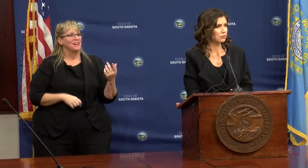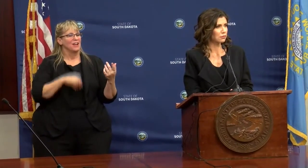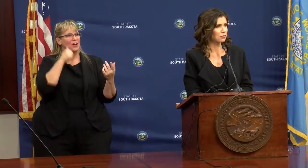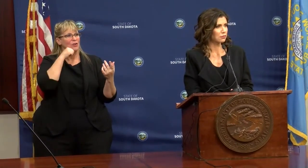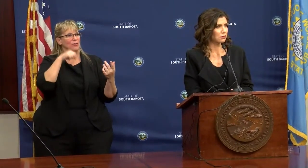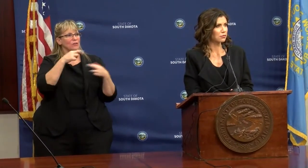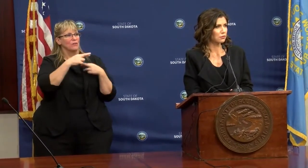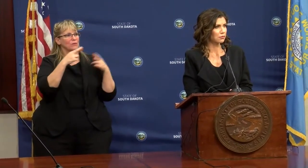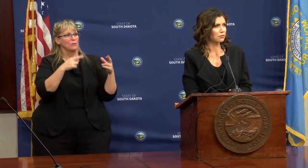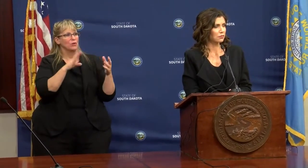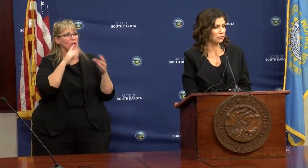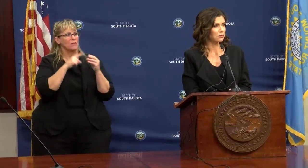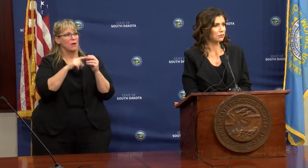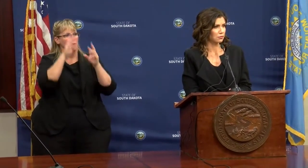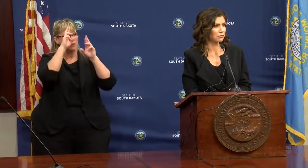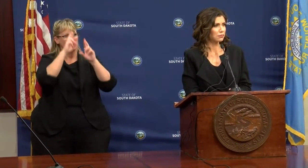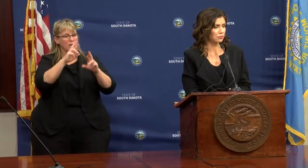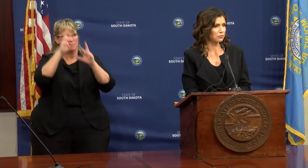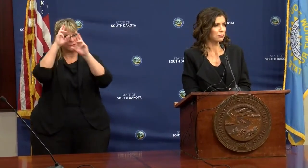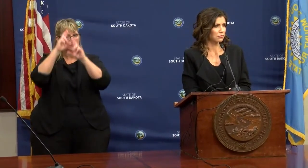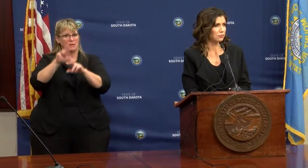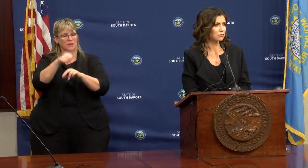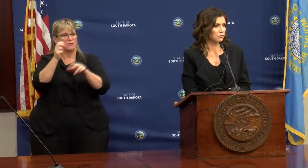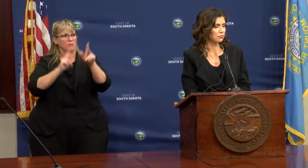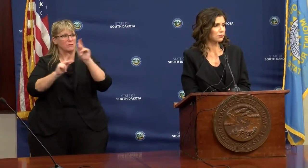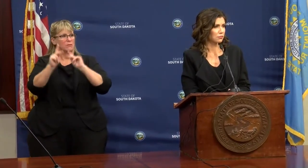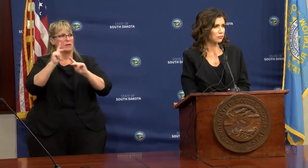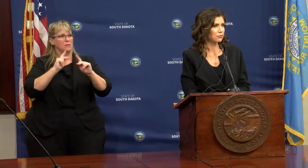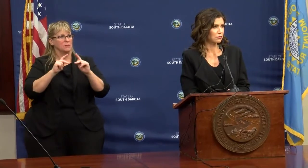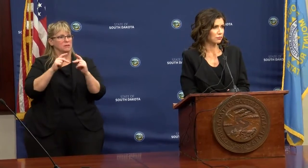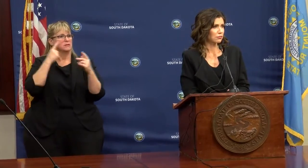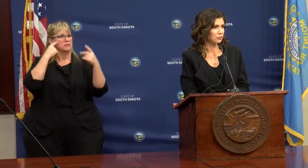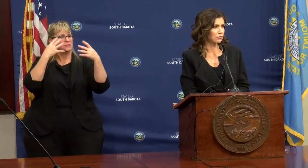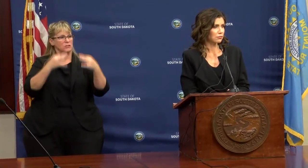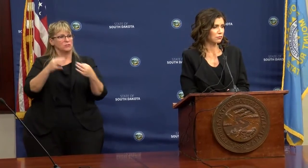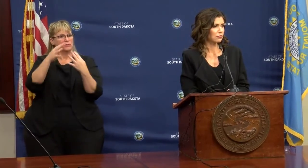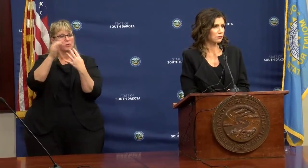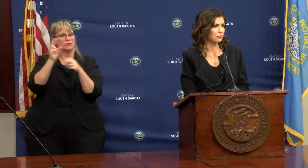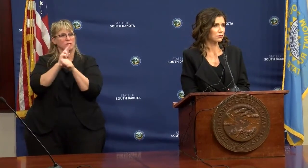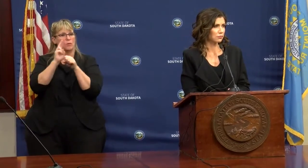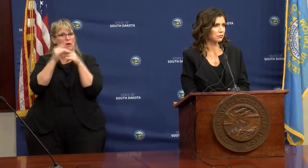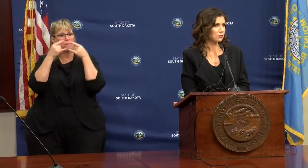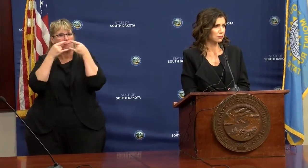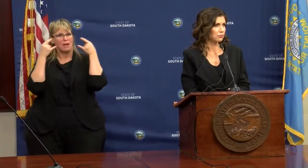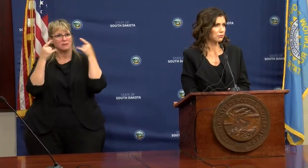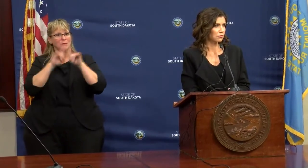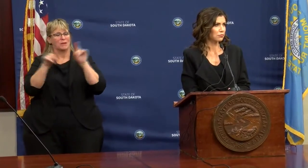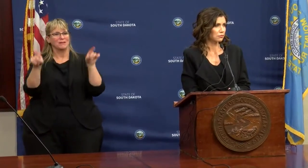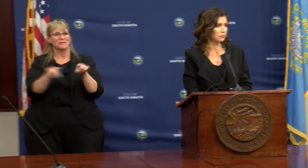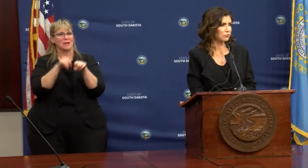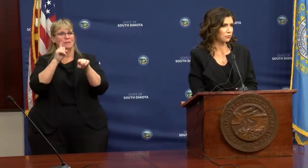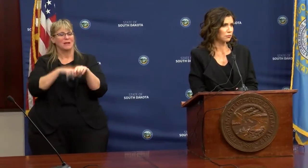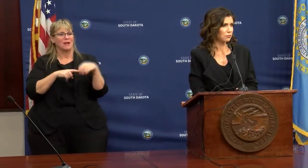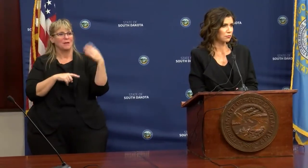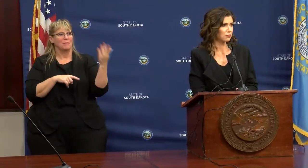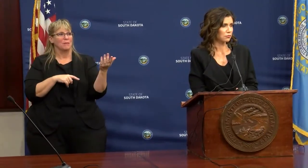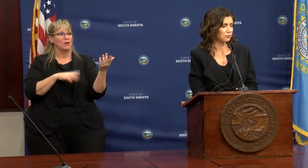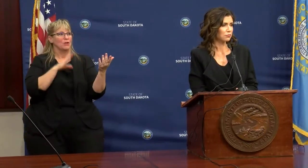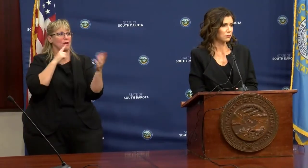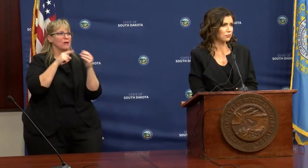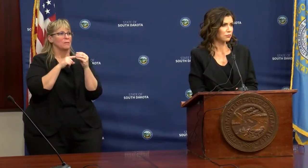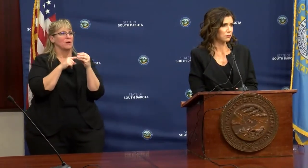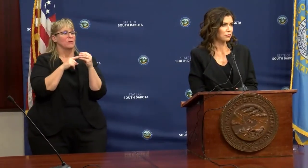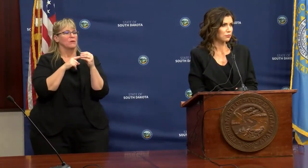So you're talking a lot about respect and respecting other people's choices to wear masks, but at the same time talking about